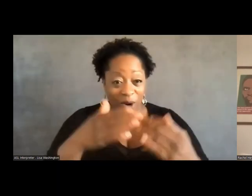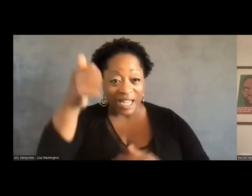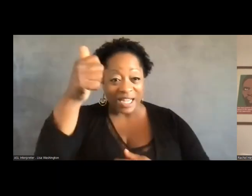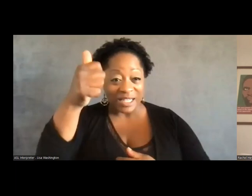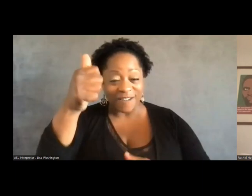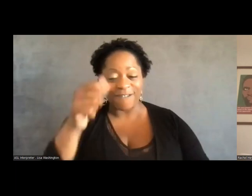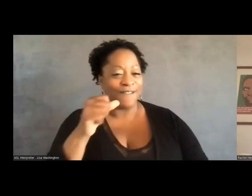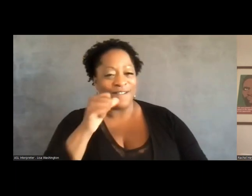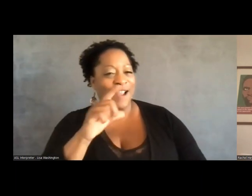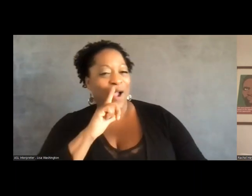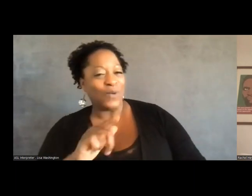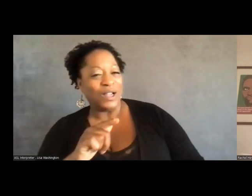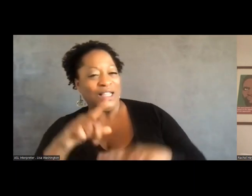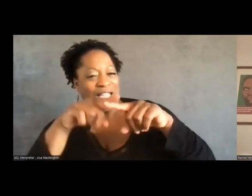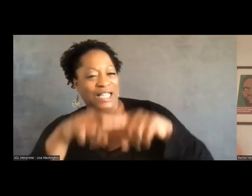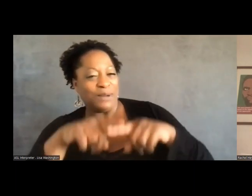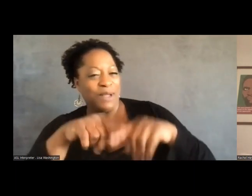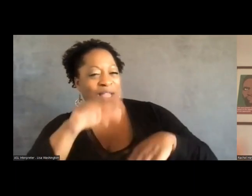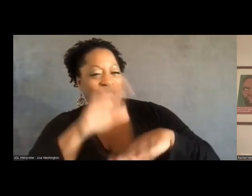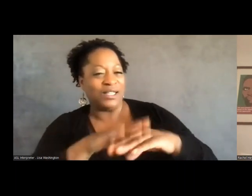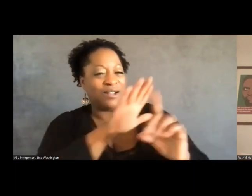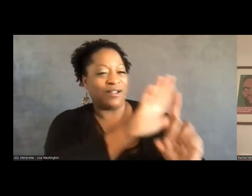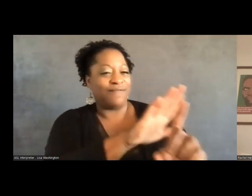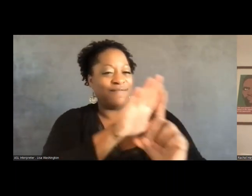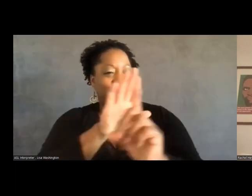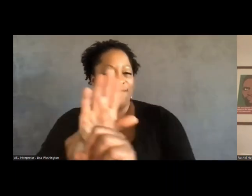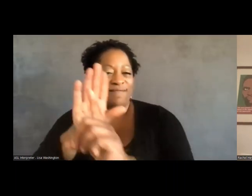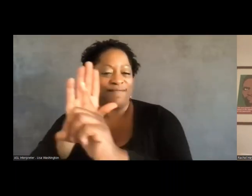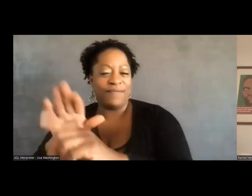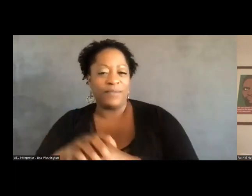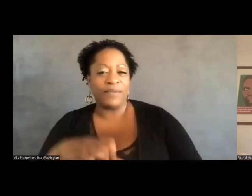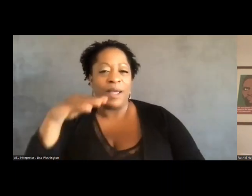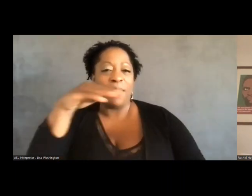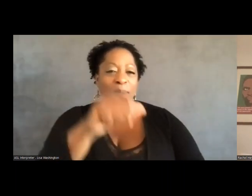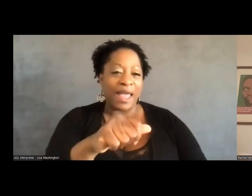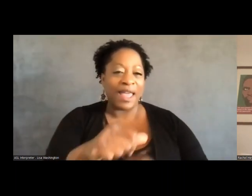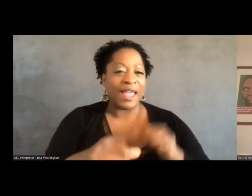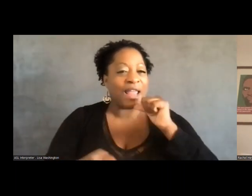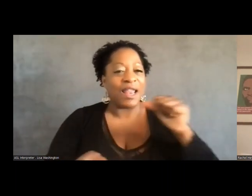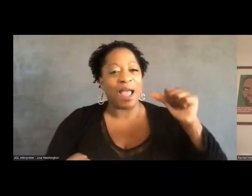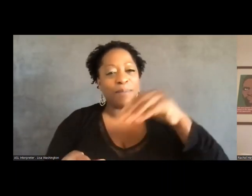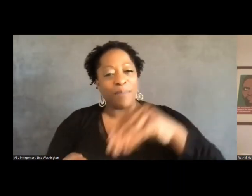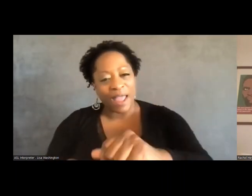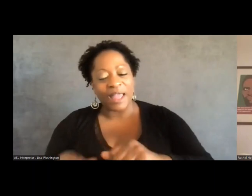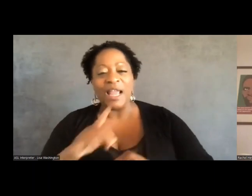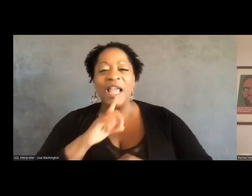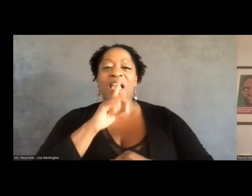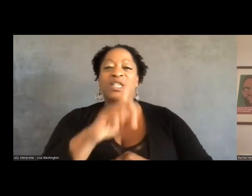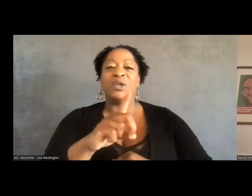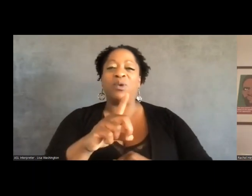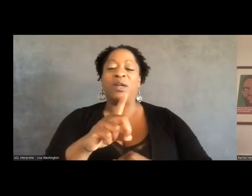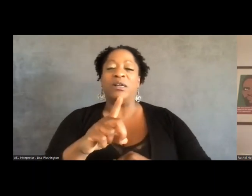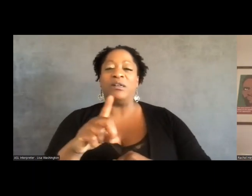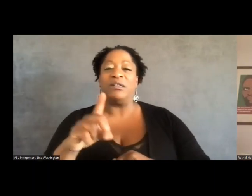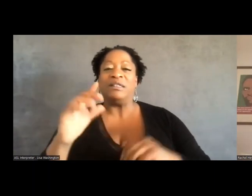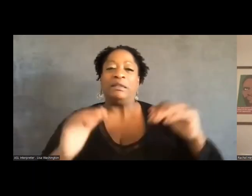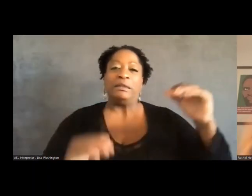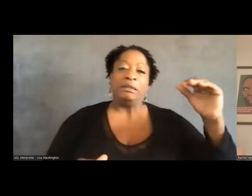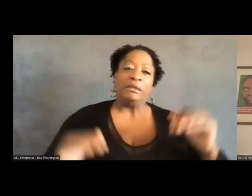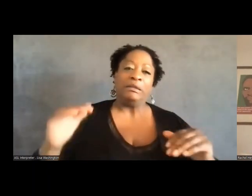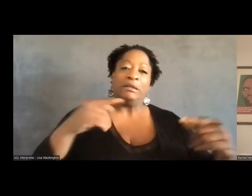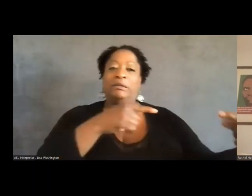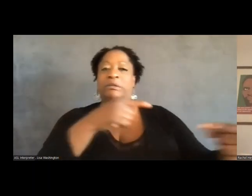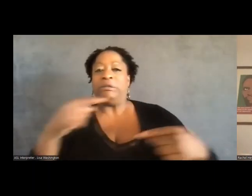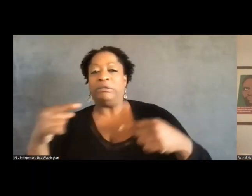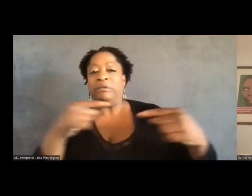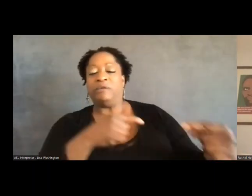So I think, you know, having the, the paid and unpaid is a real, it's a real dynamic. It's a real tension. I don't want to act like it's not